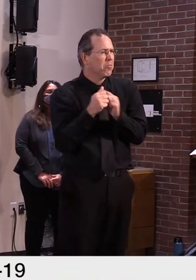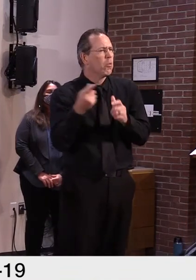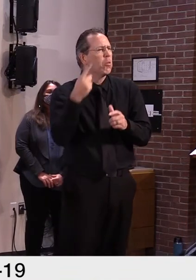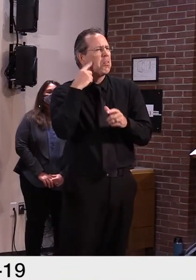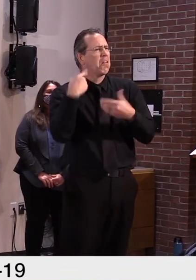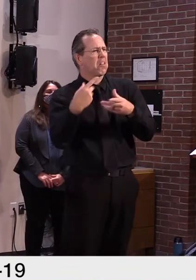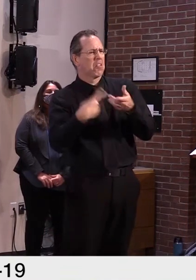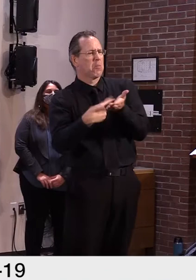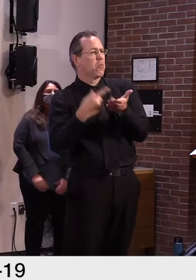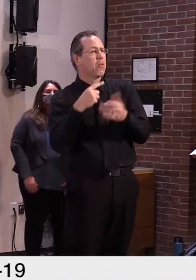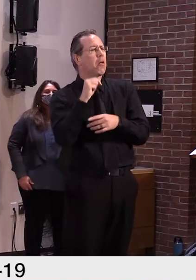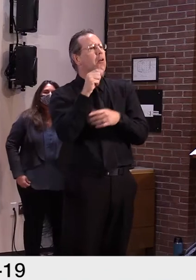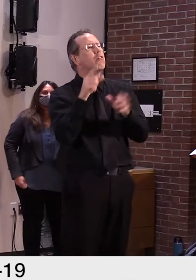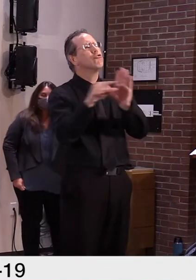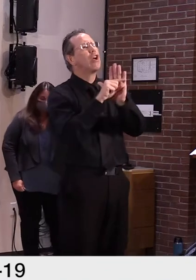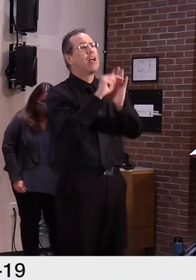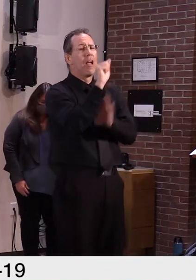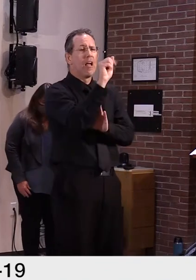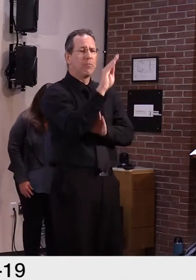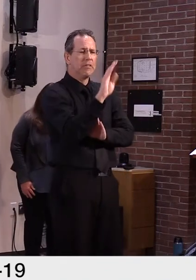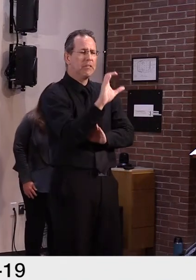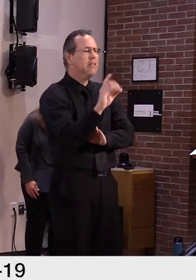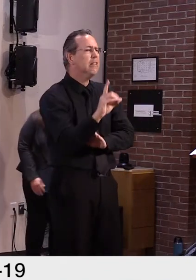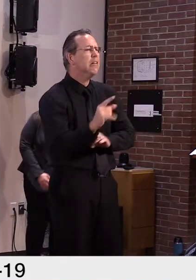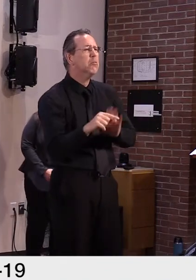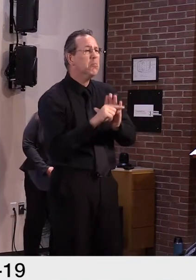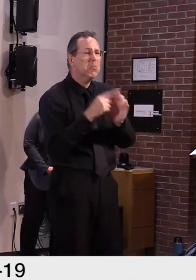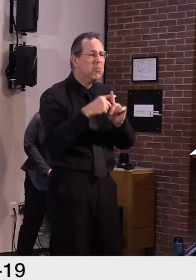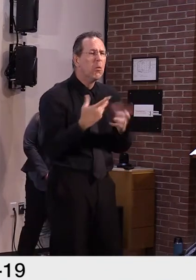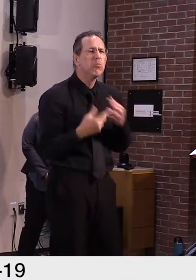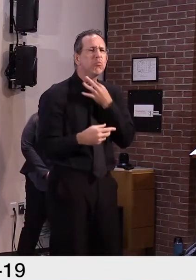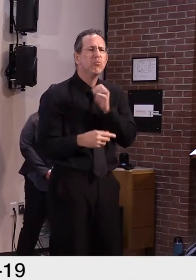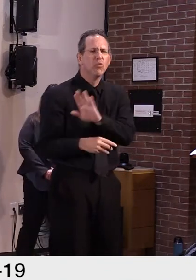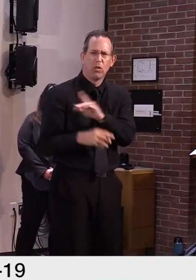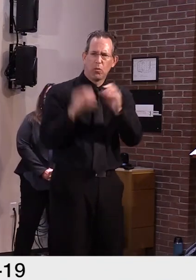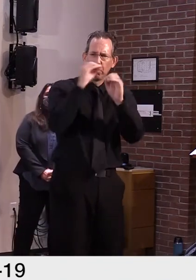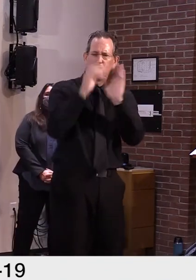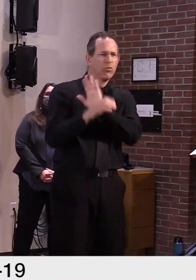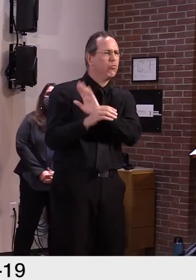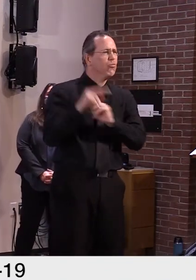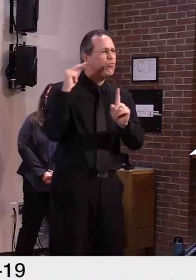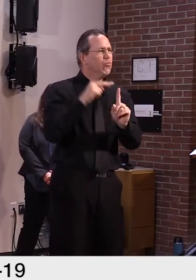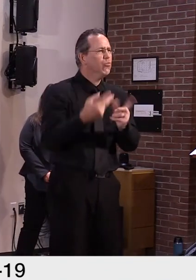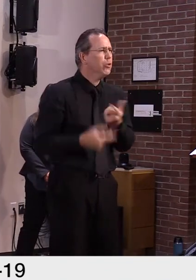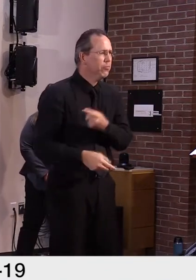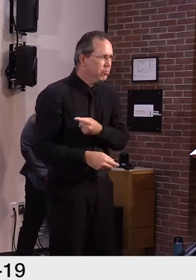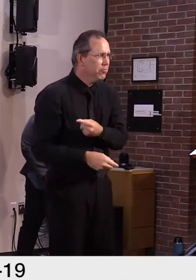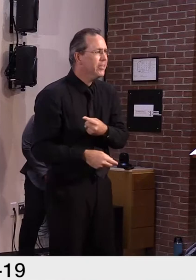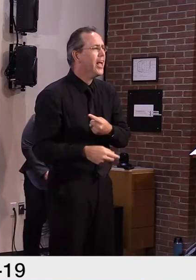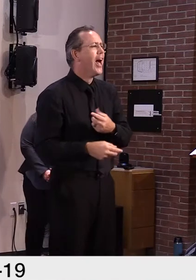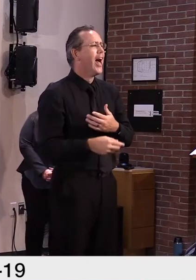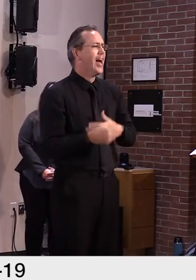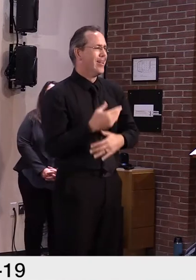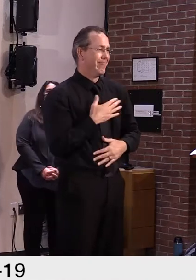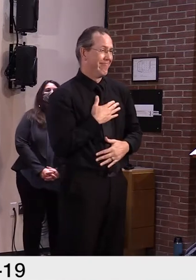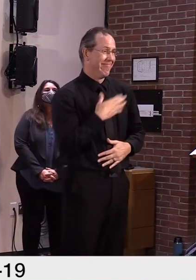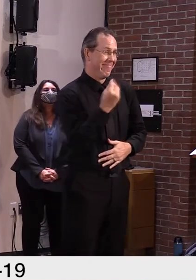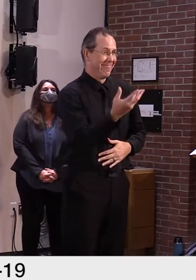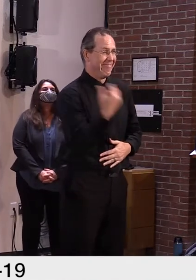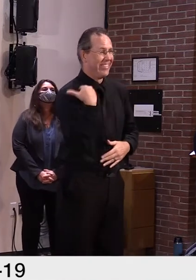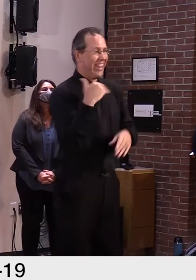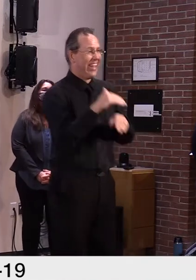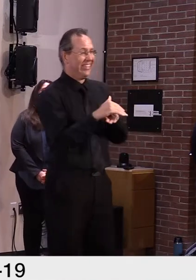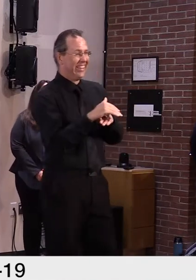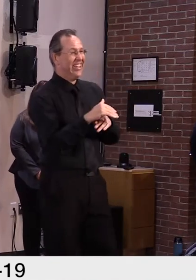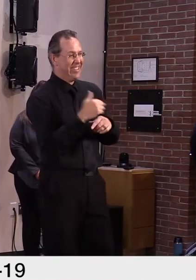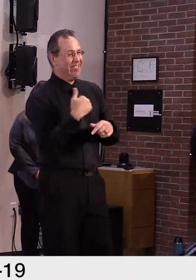Any additional thoughts? I think it's above a D+. That's what I got from the NEA before, but I think it was above